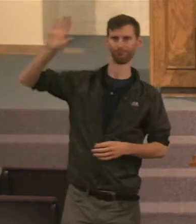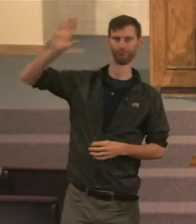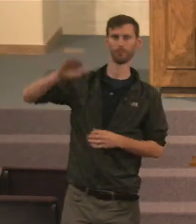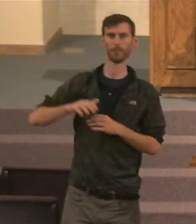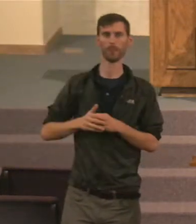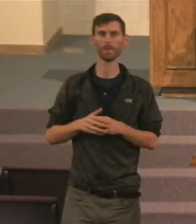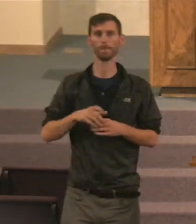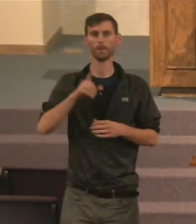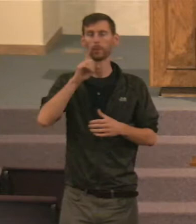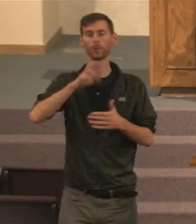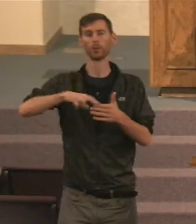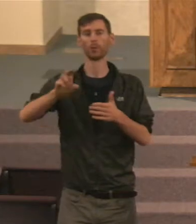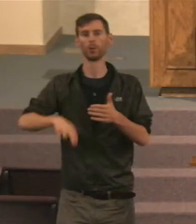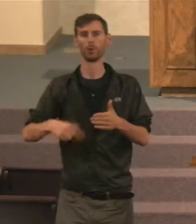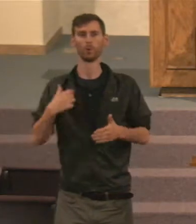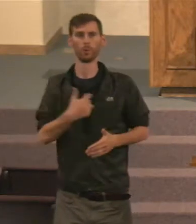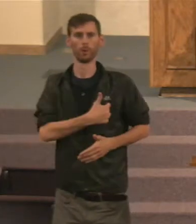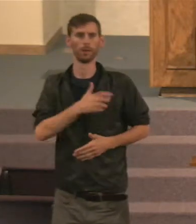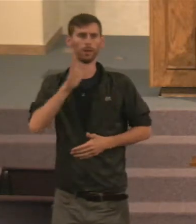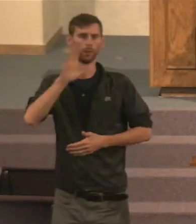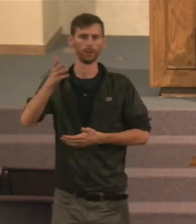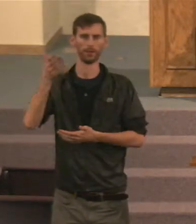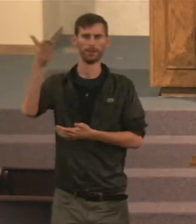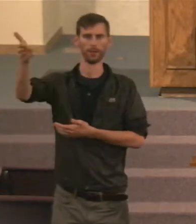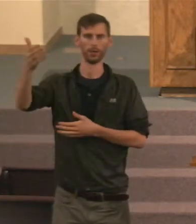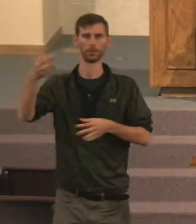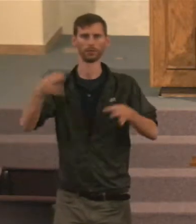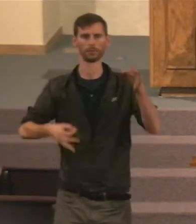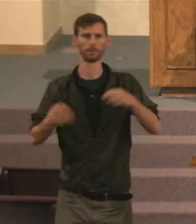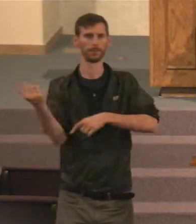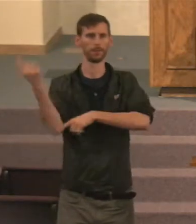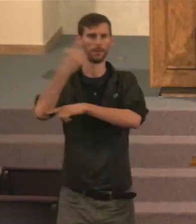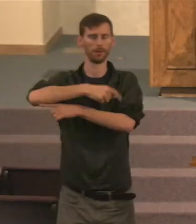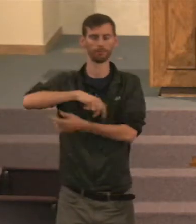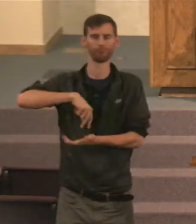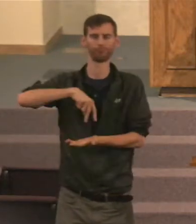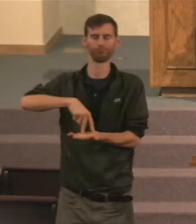be there, To stand in judgment, When the day of judgment comes. Now,